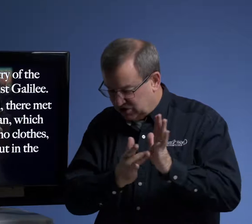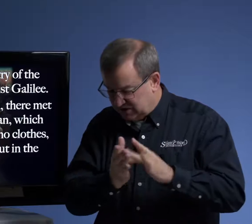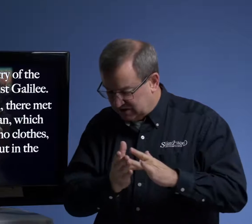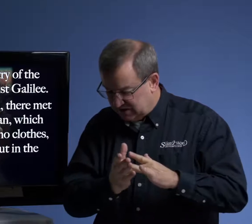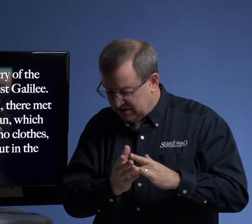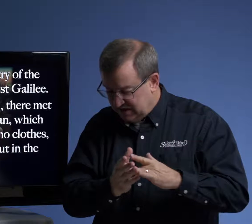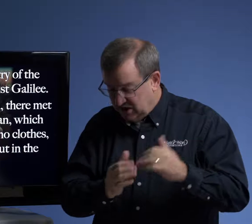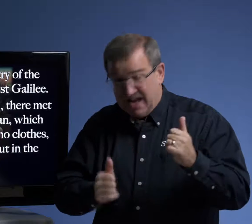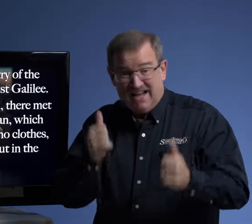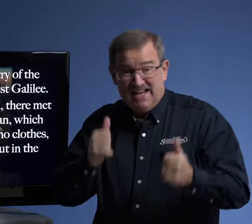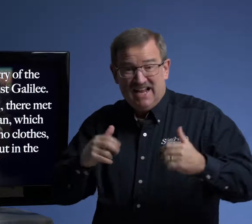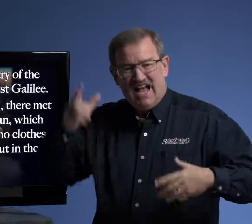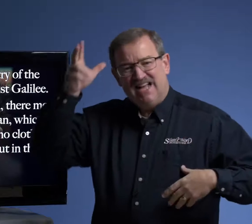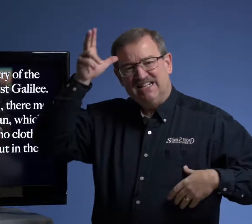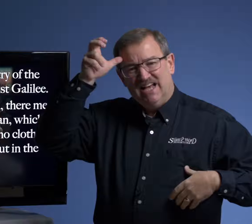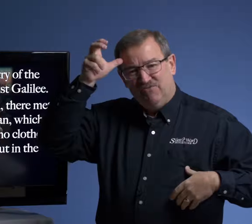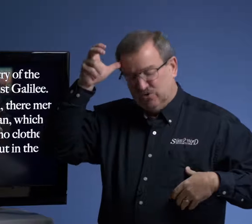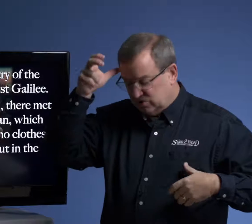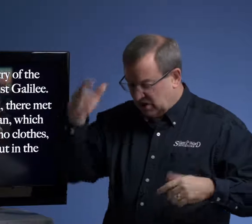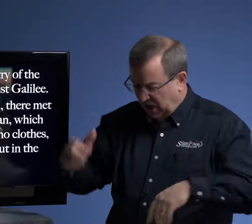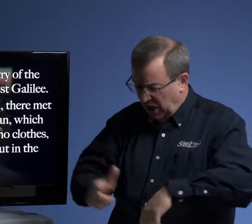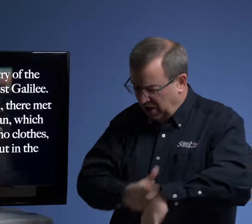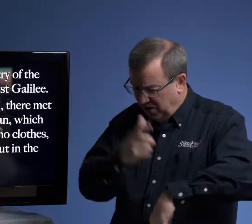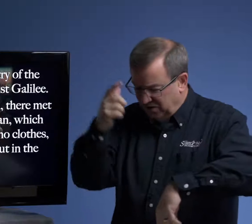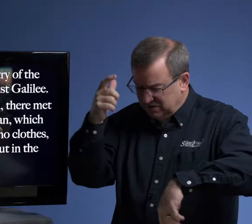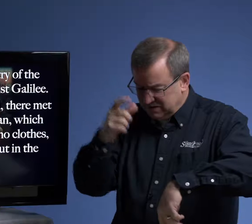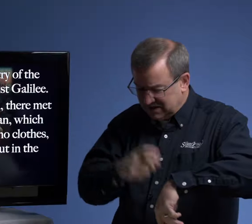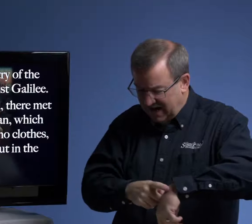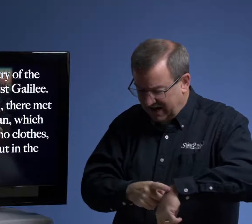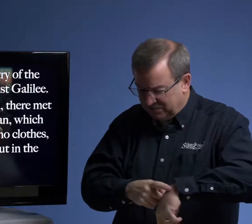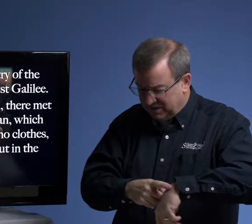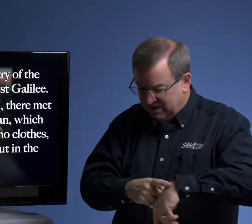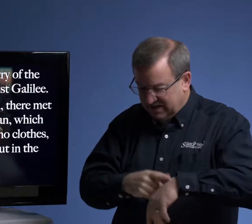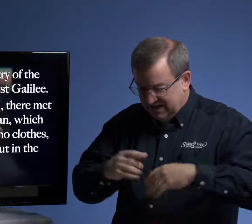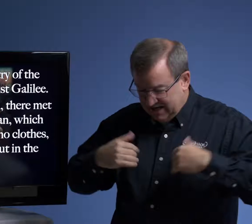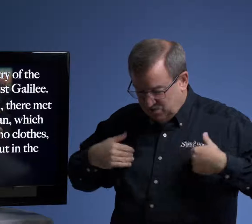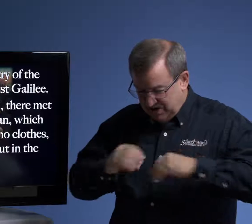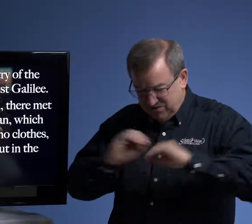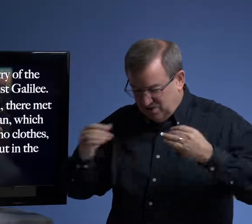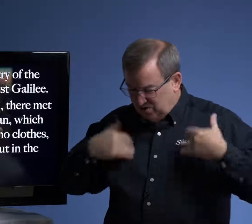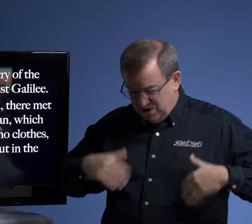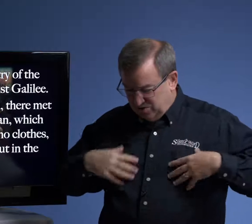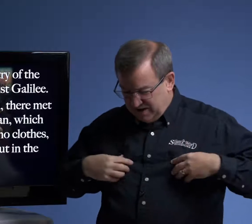Jesus. And he had had devils a long time. He wear no clothing,